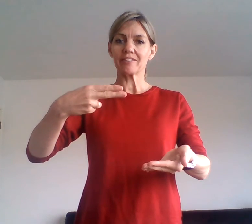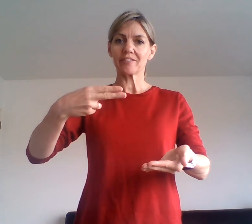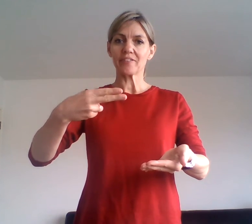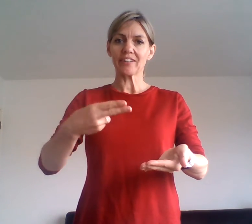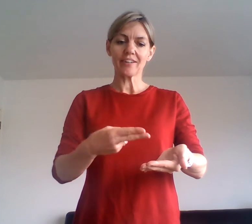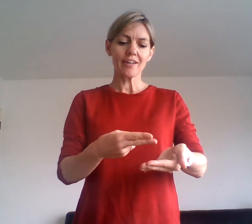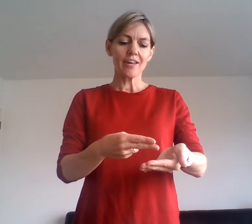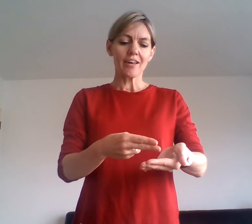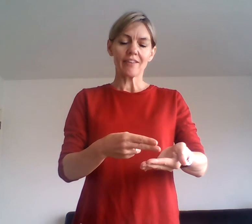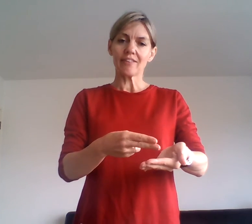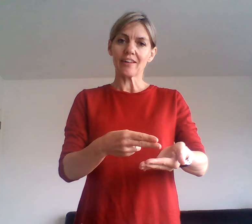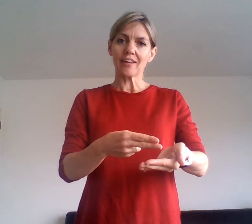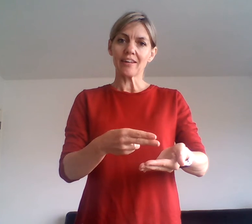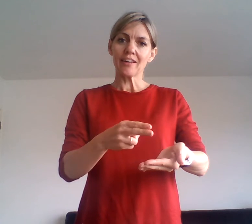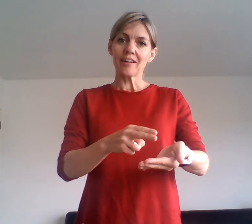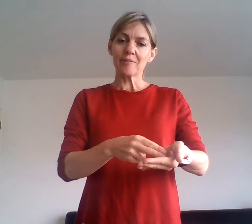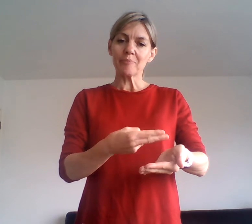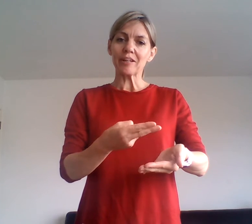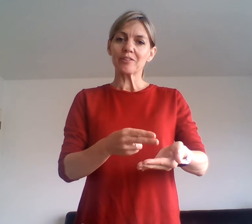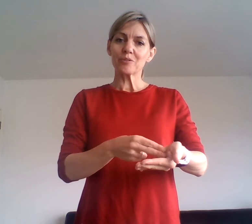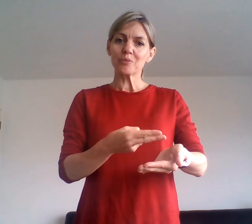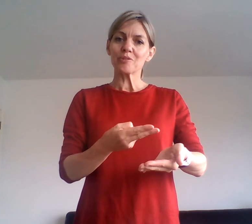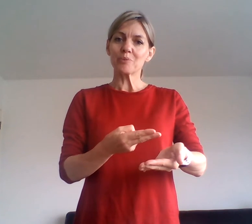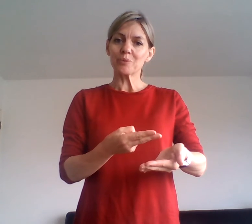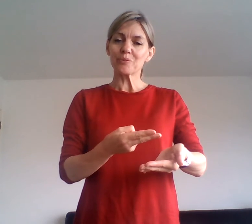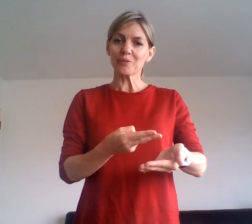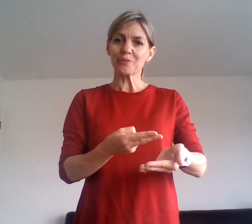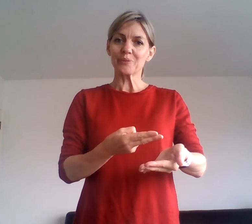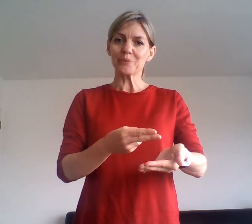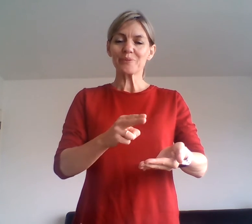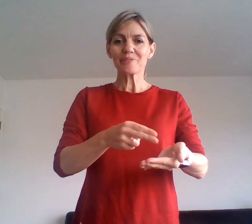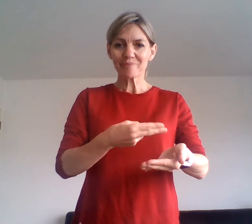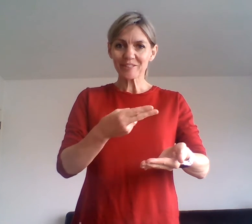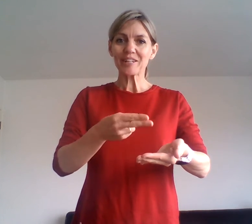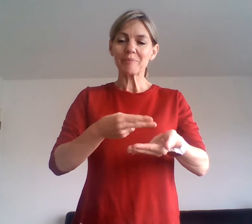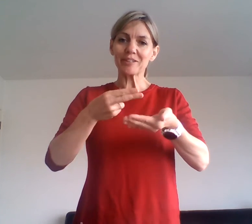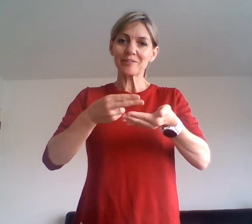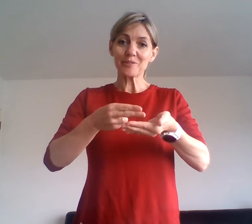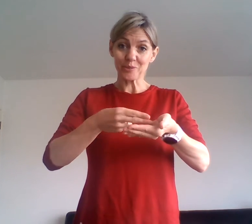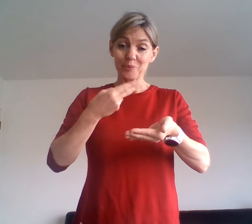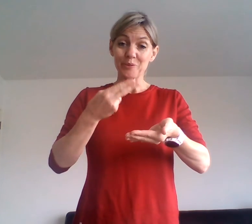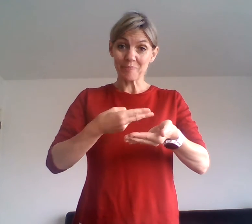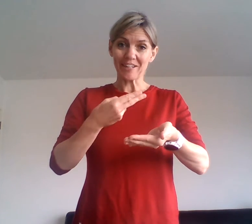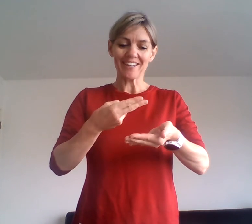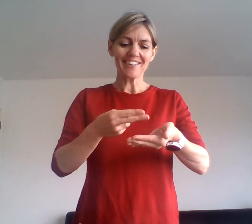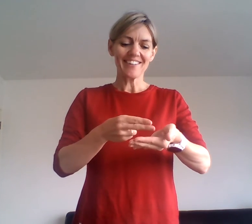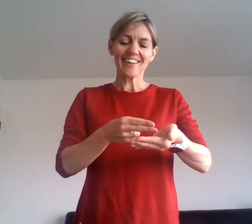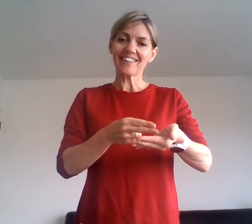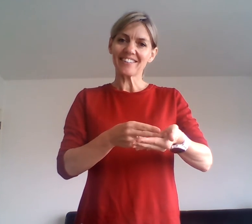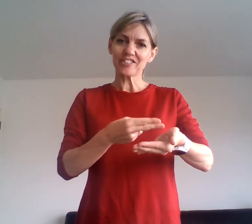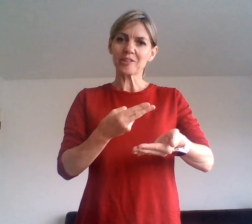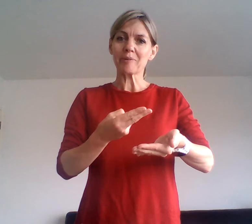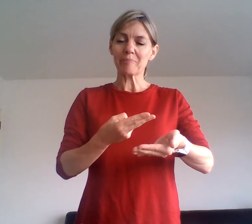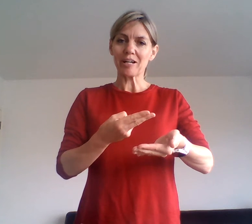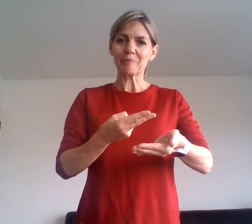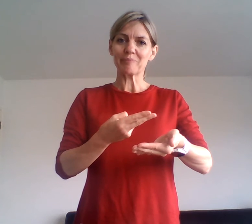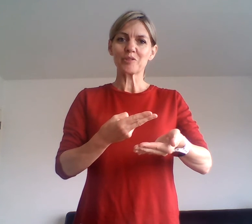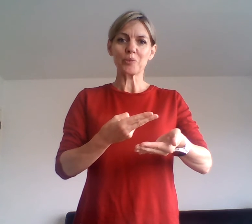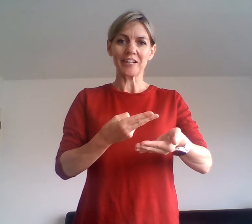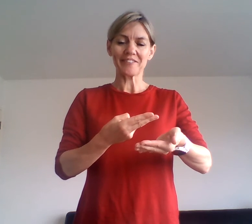index finger and they make two small circles coming towards me and touching my palm twice.